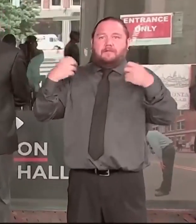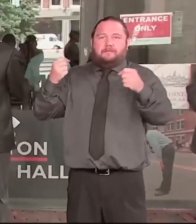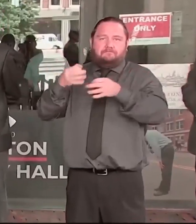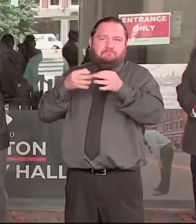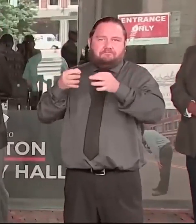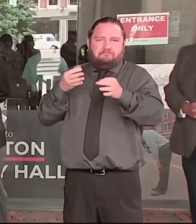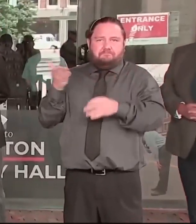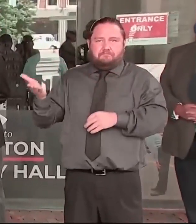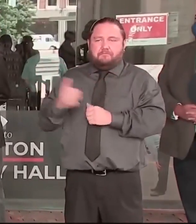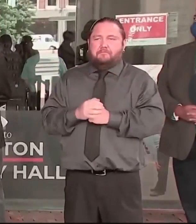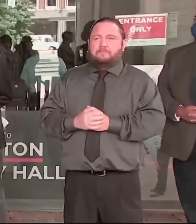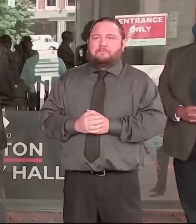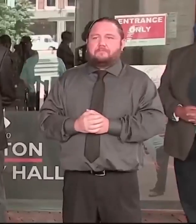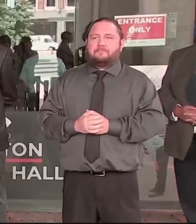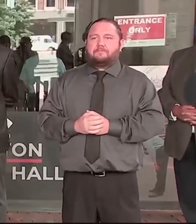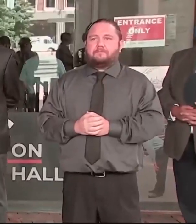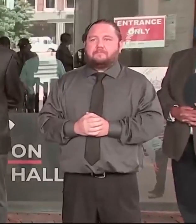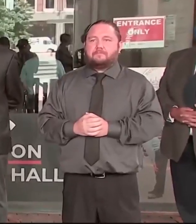Thank you, Mr. Mayor.